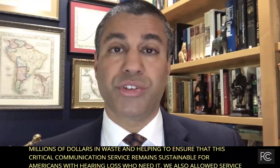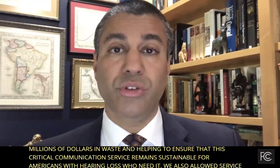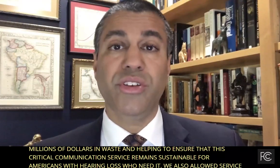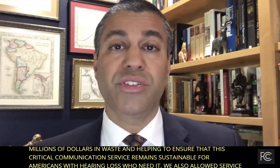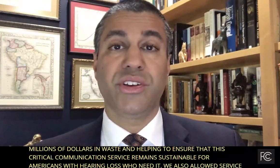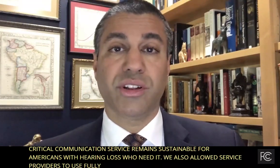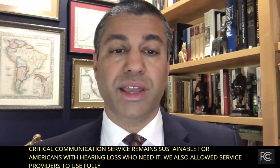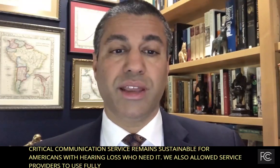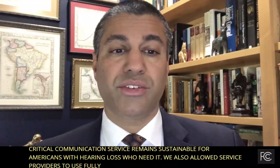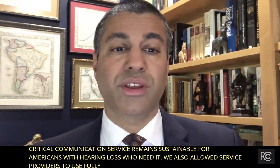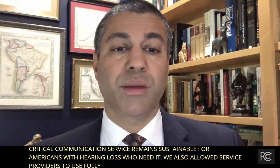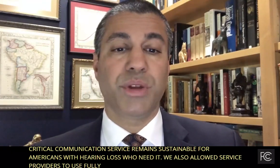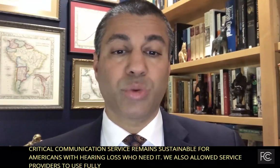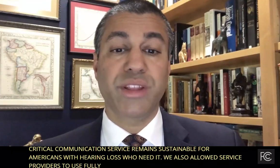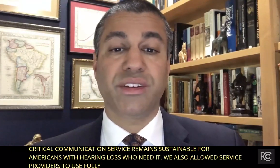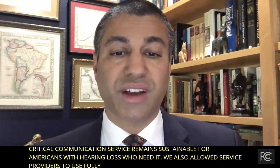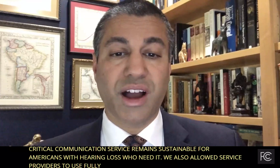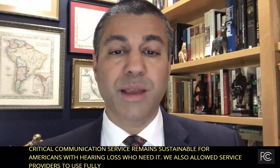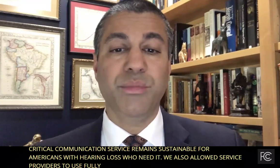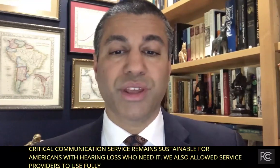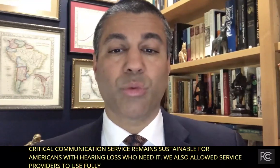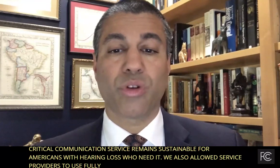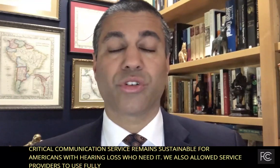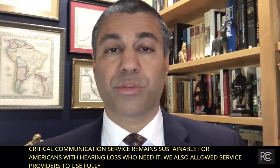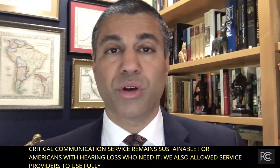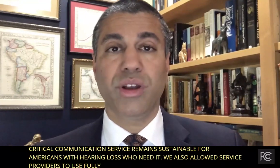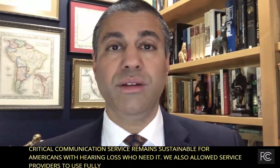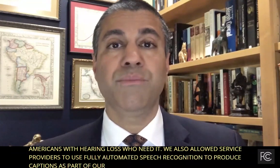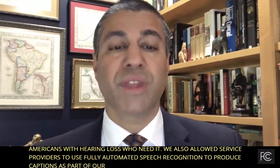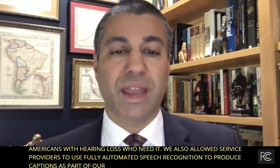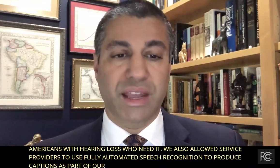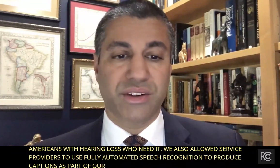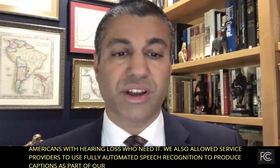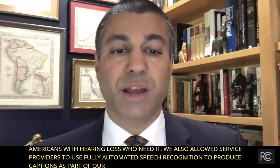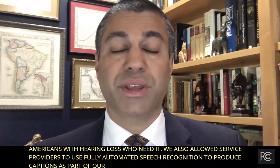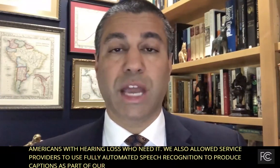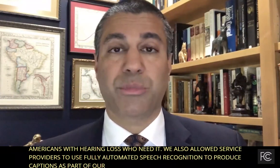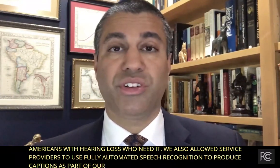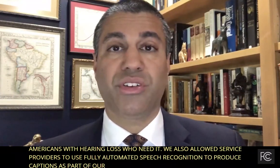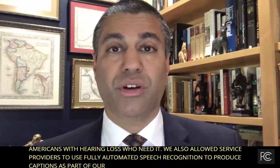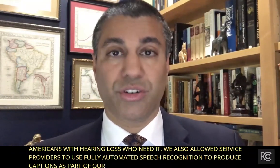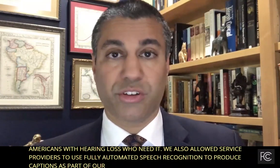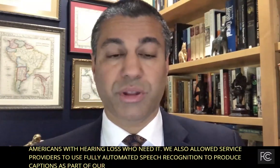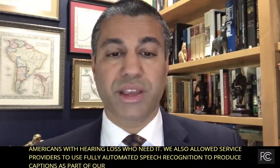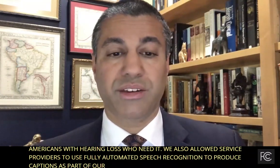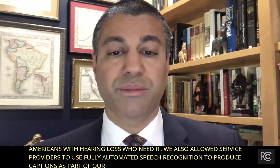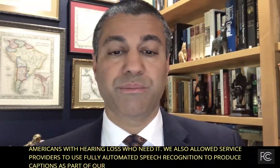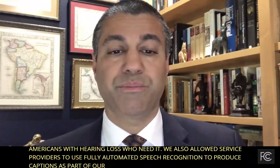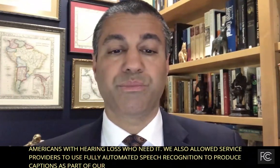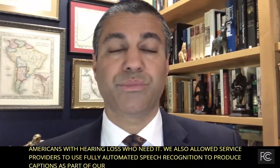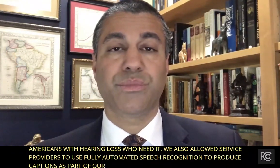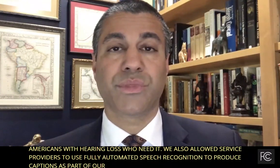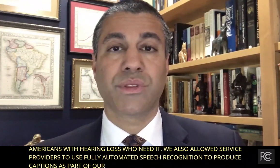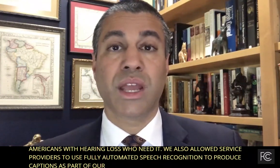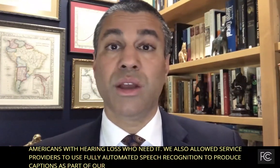reduces the delays between the time that words are spoken and the time that captions are displayed.